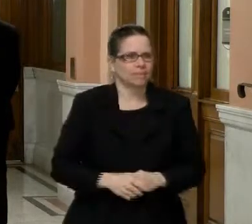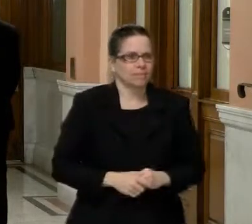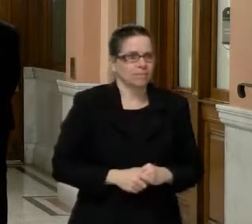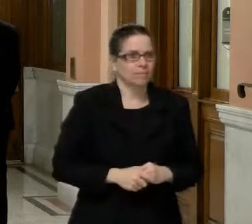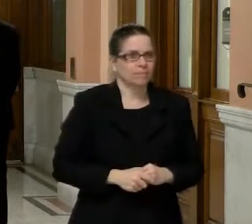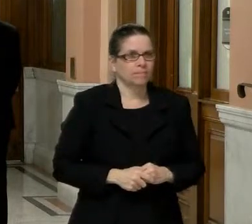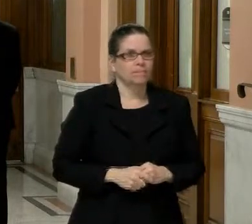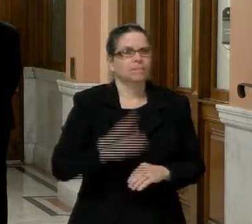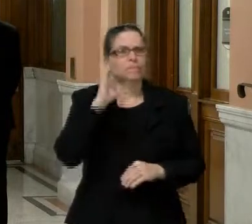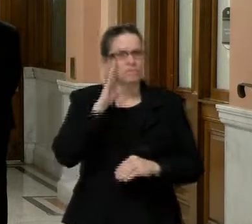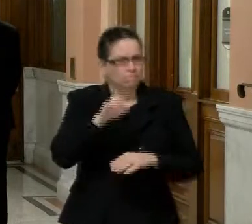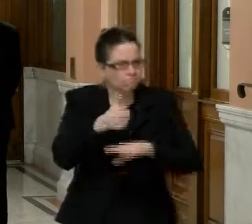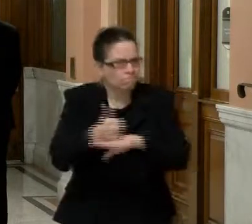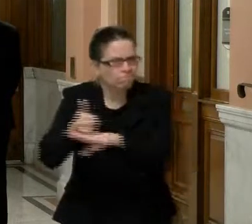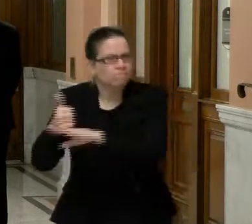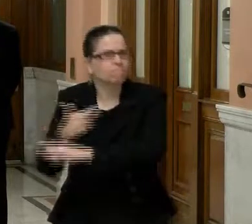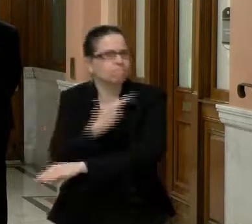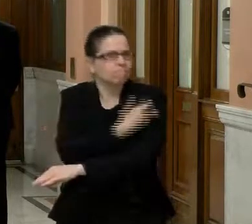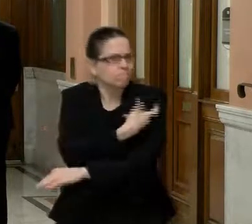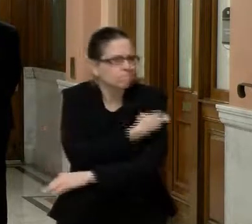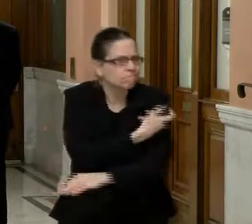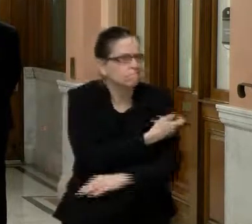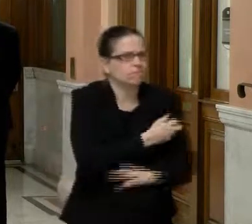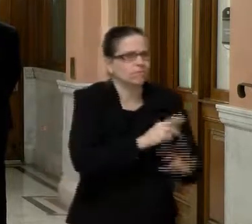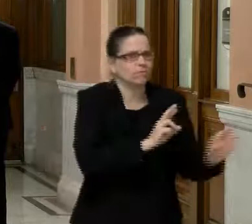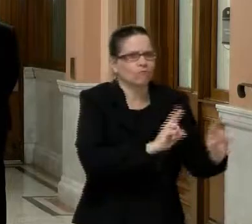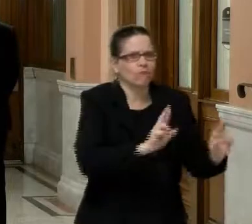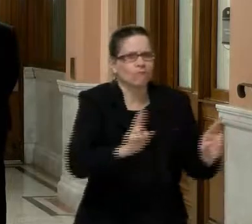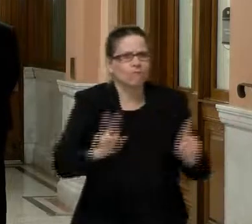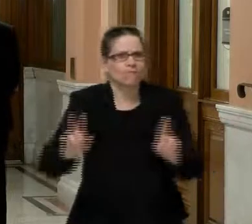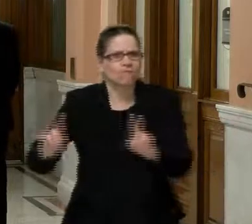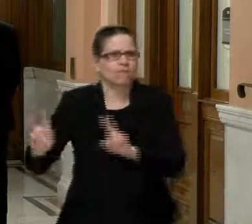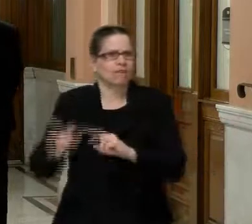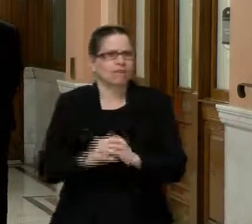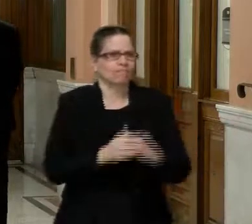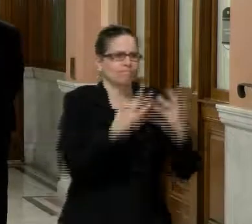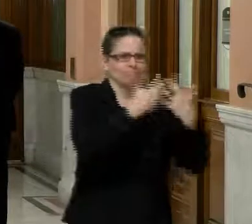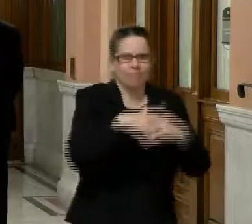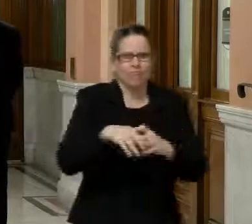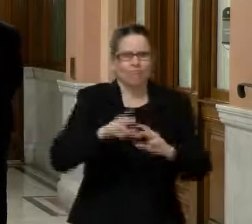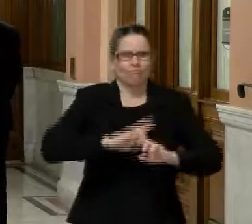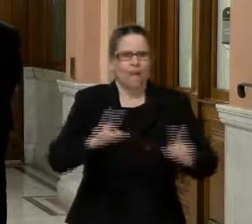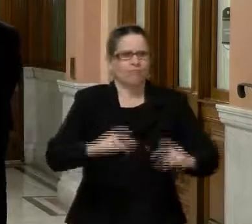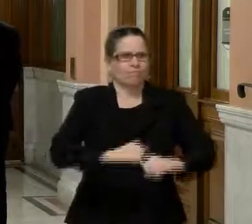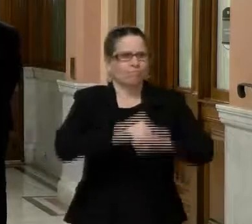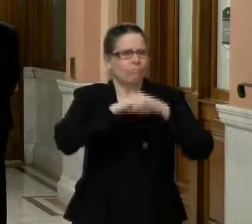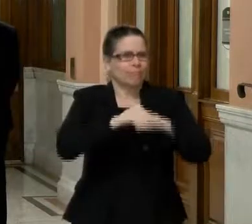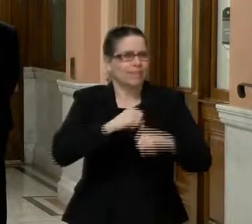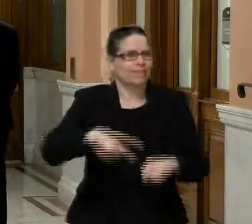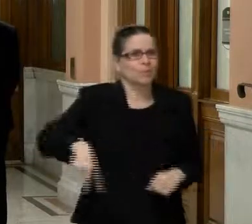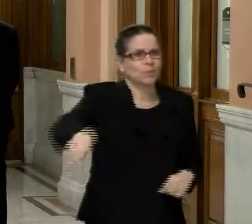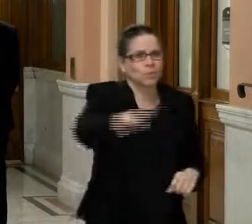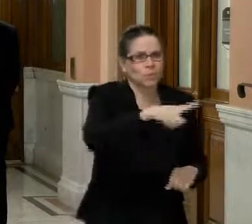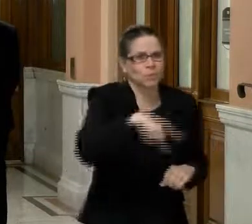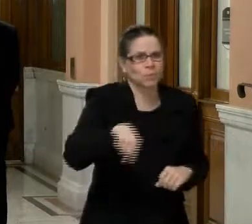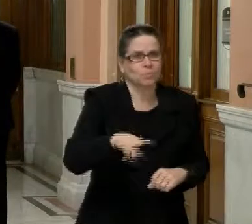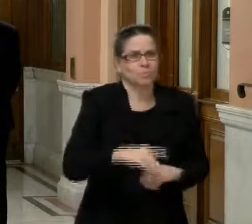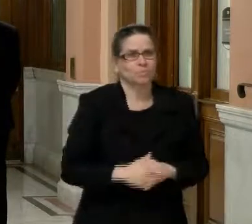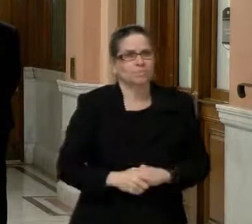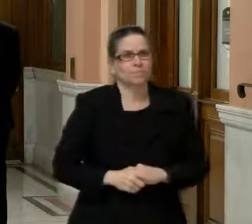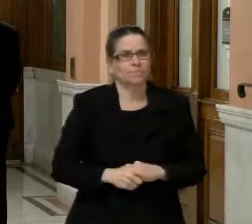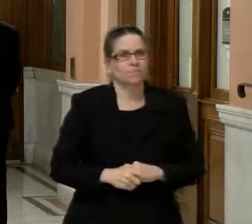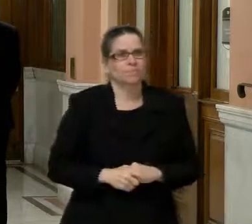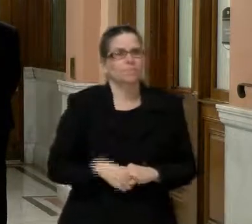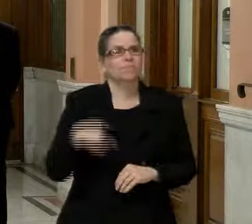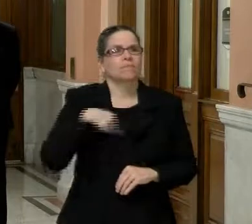people's arms and, and build that wall, uh, of defense, uh, for our community. So, um, we're very fortunate to